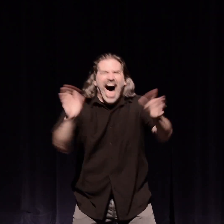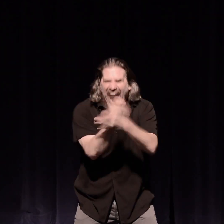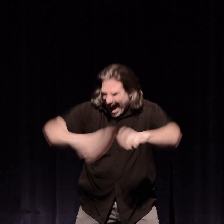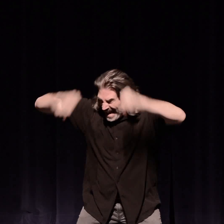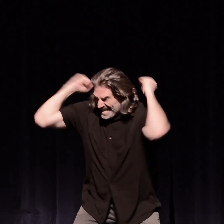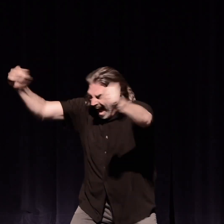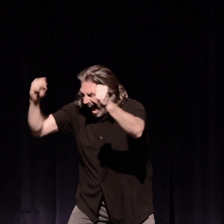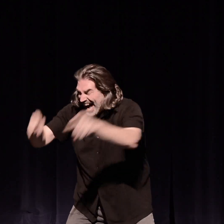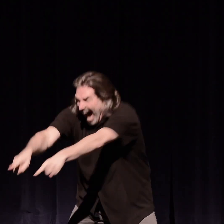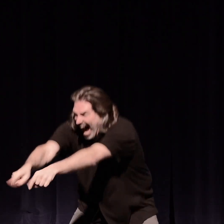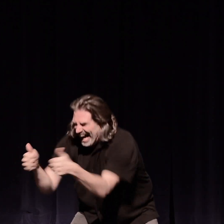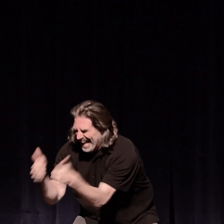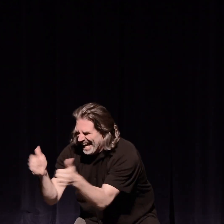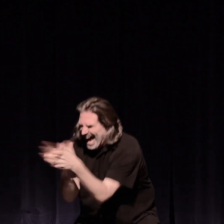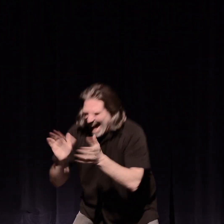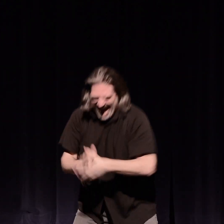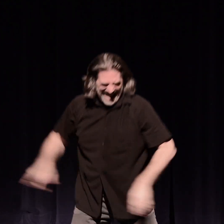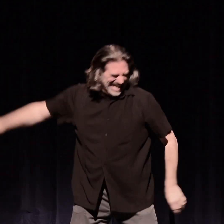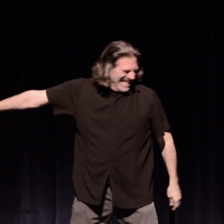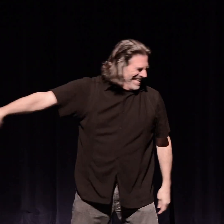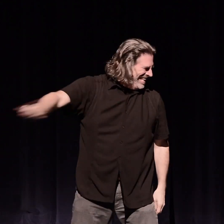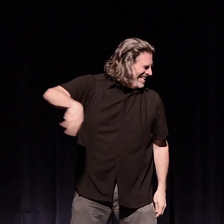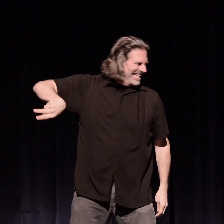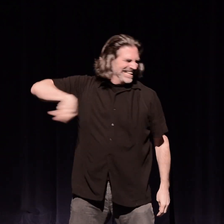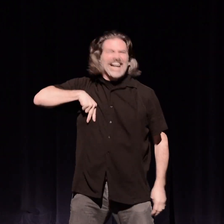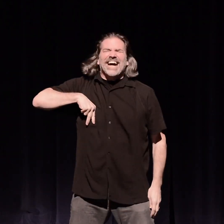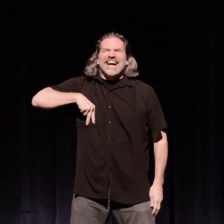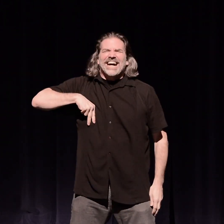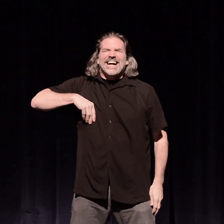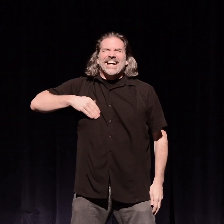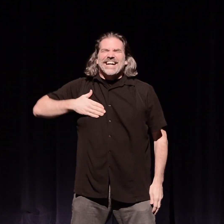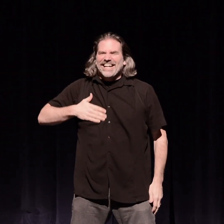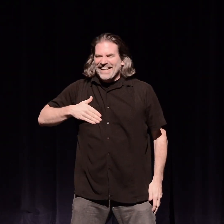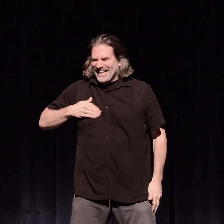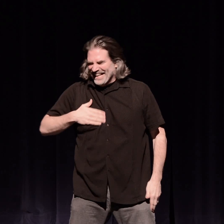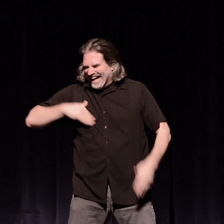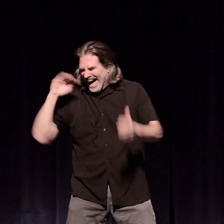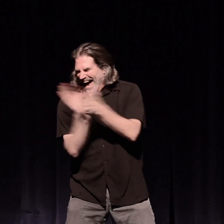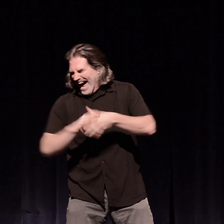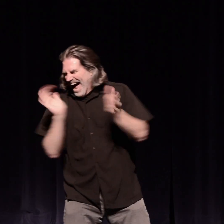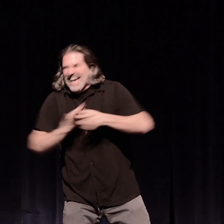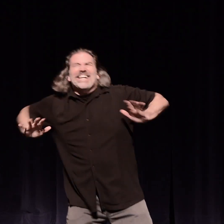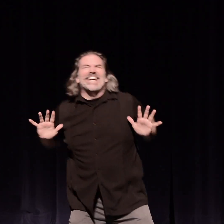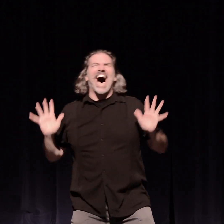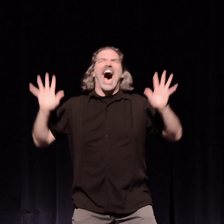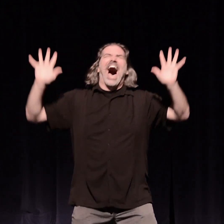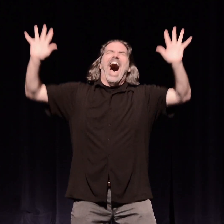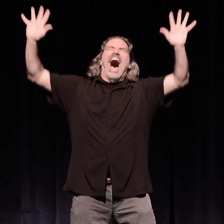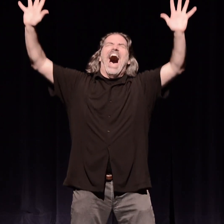the soul enters his heart. Ha, ha, ha,